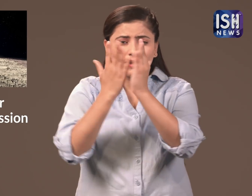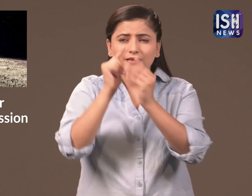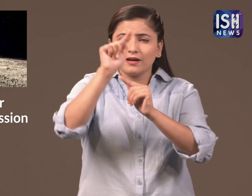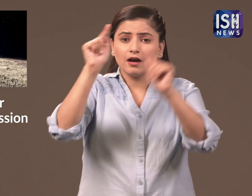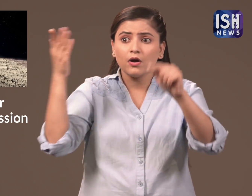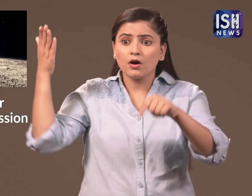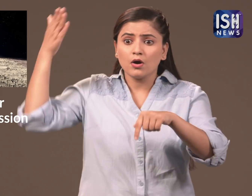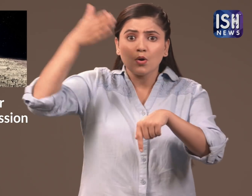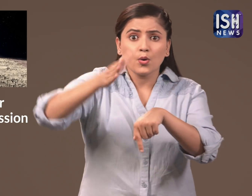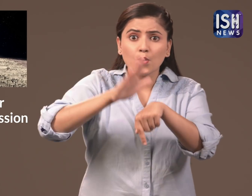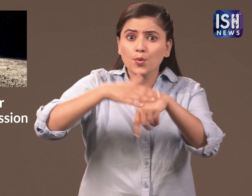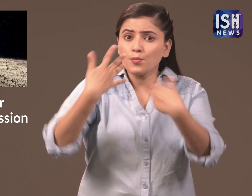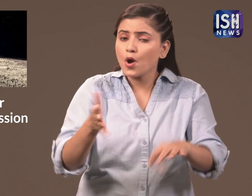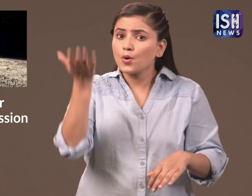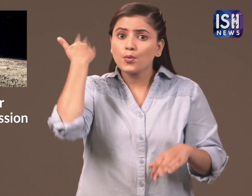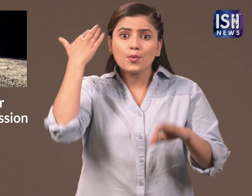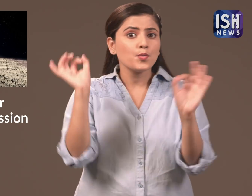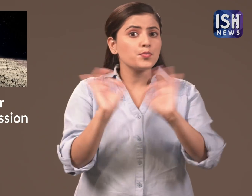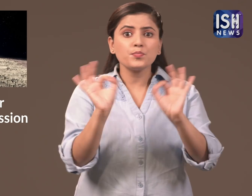site has not been explored by other countries.